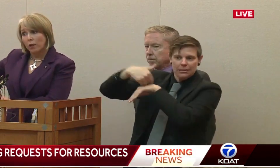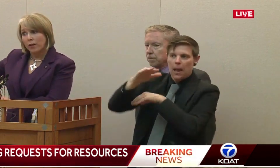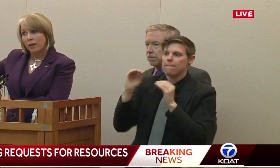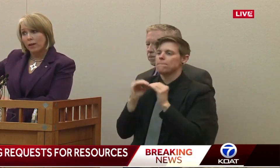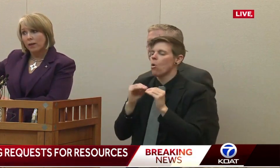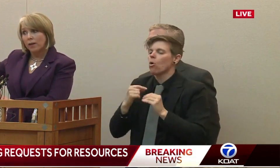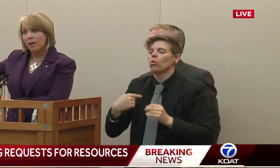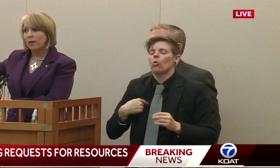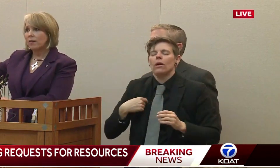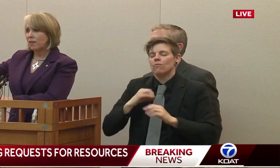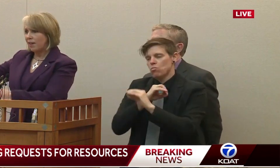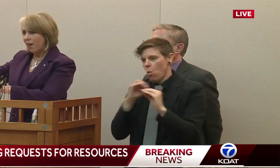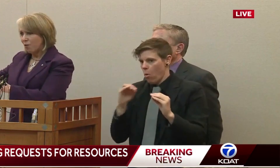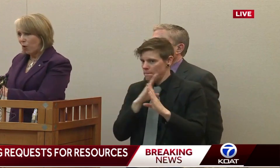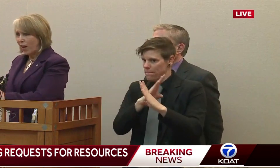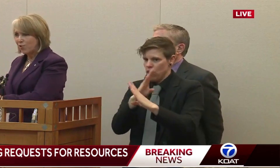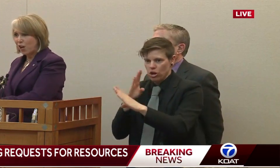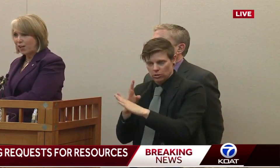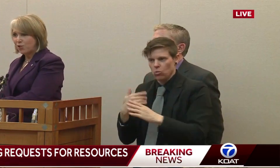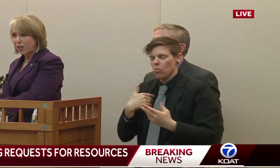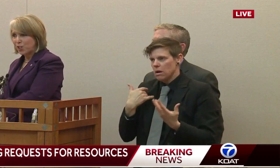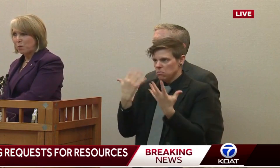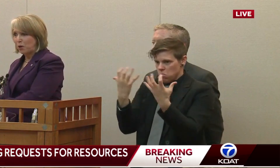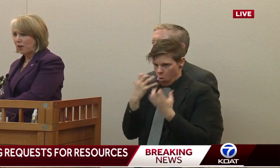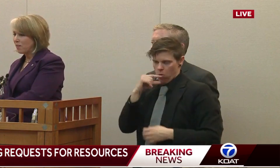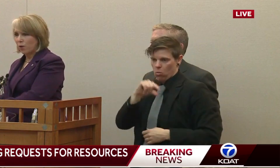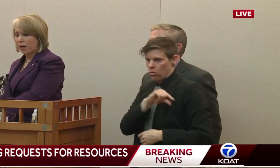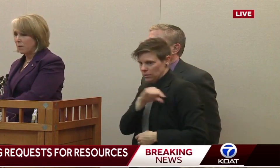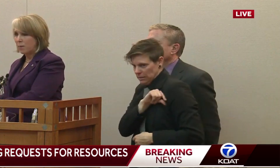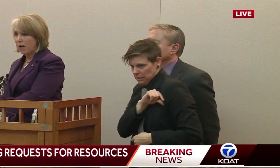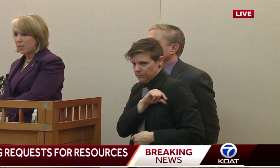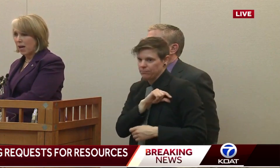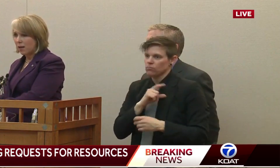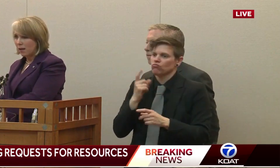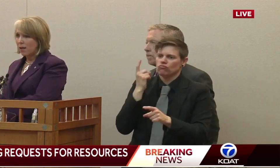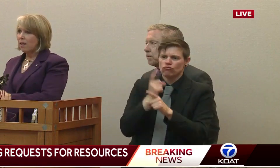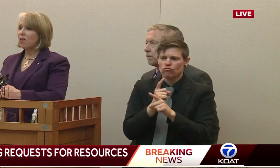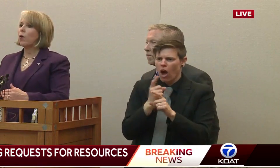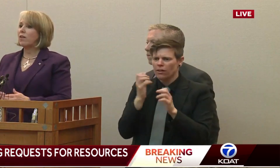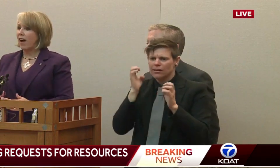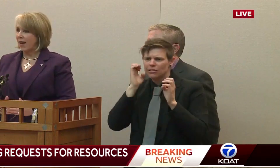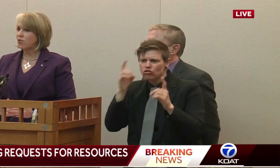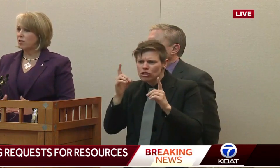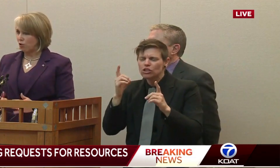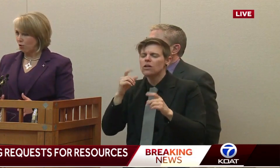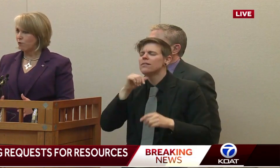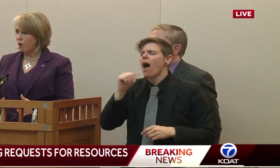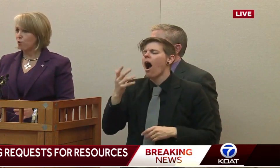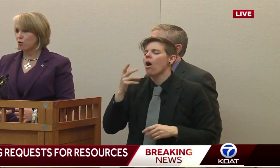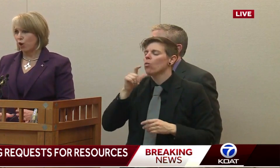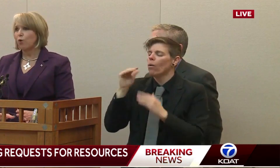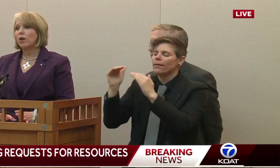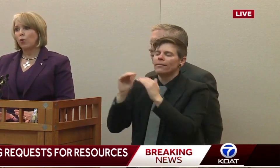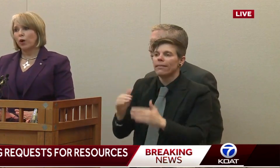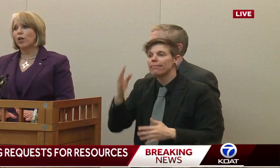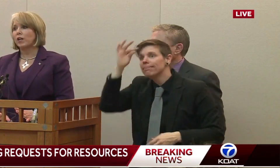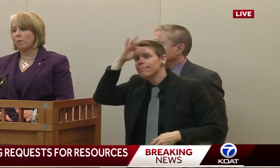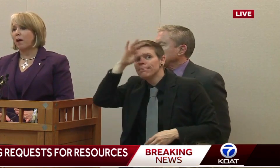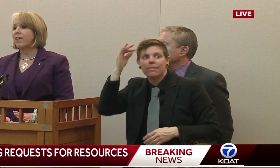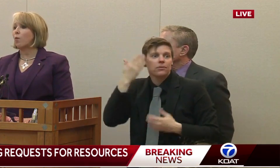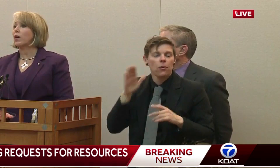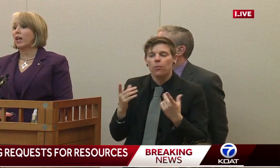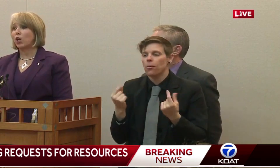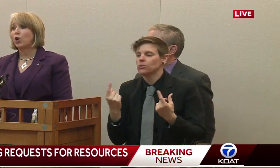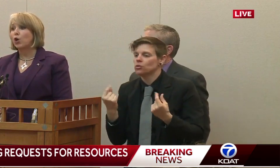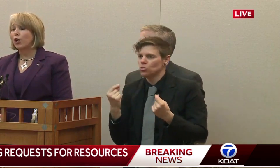for quality, have the right education and experience. We're not going to minimize that, that we have access to those folks. So we're